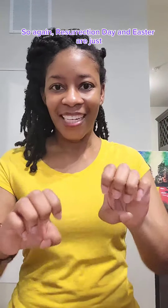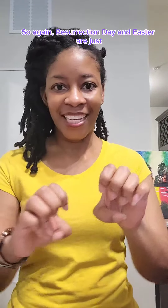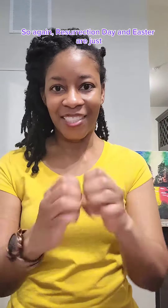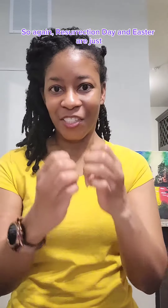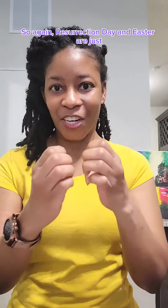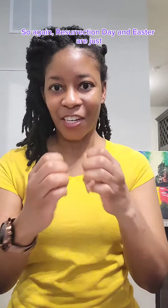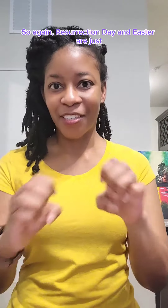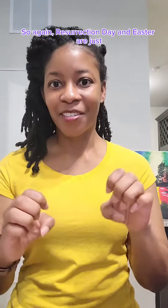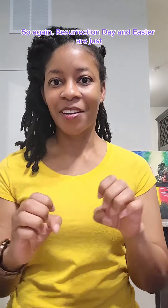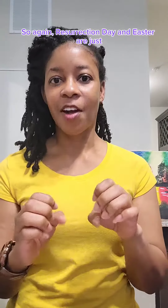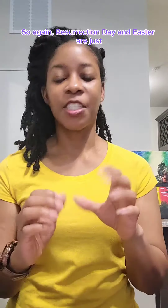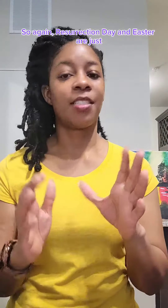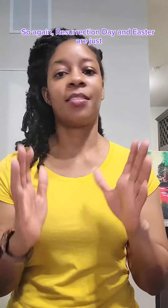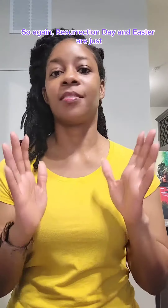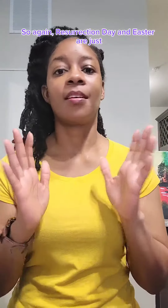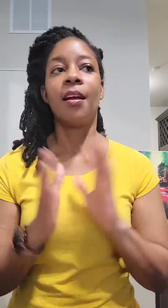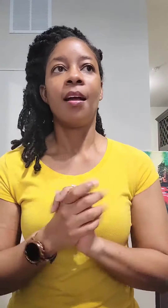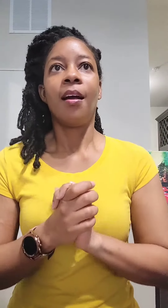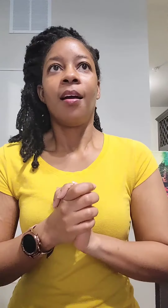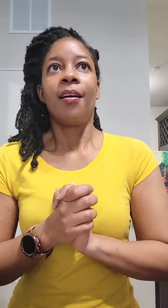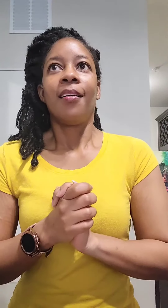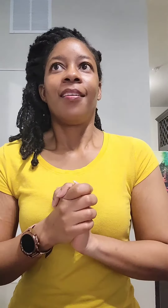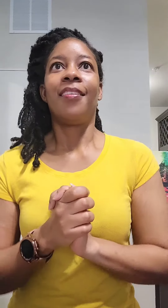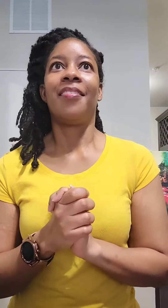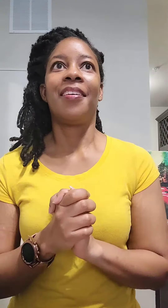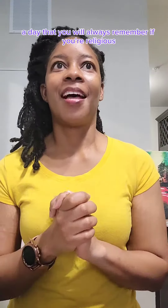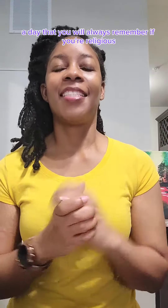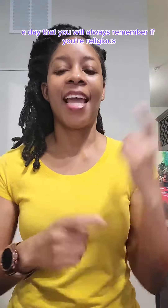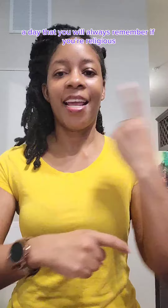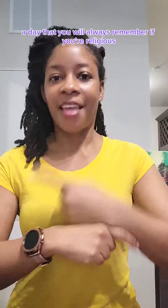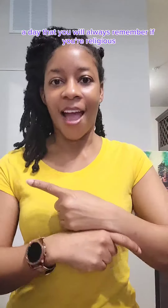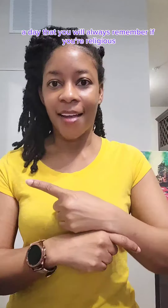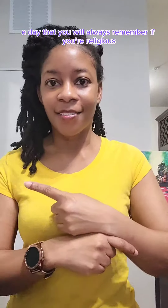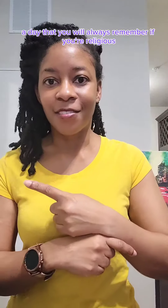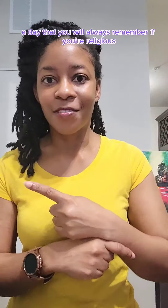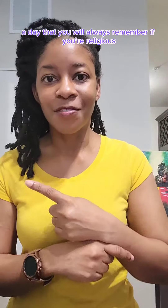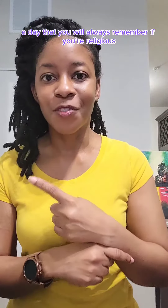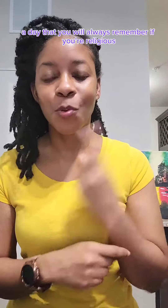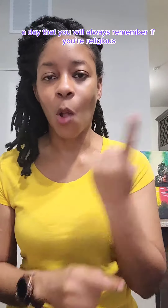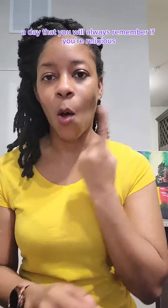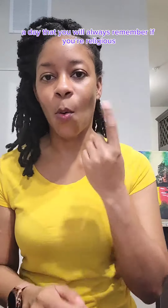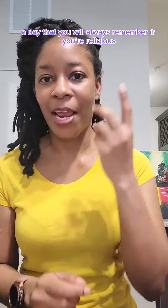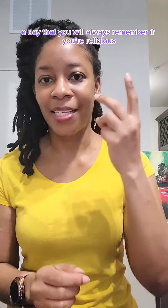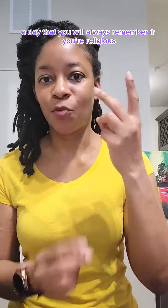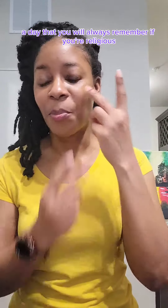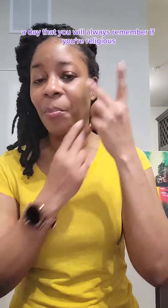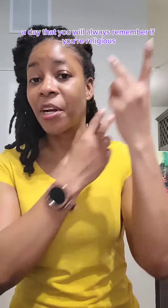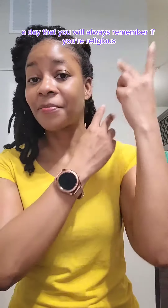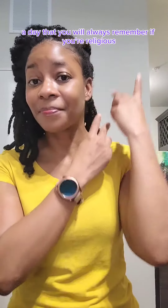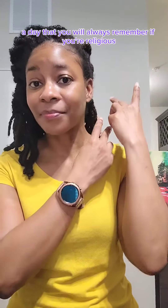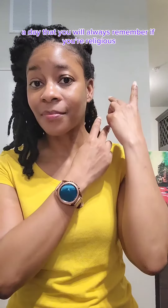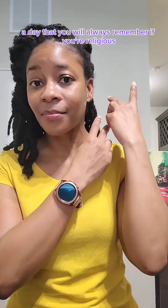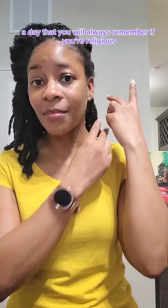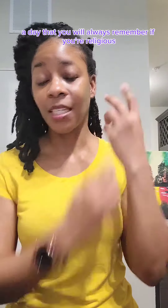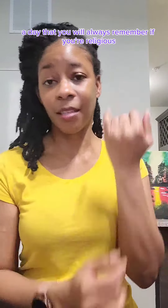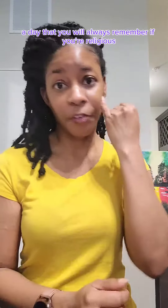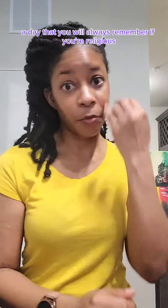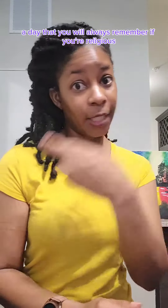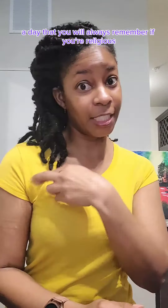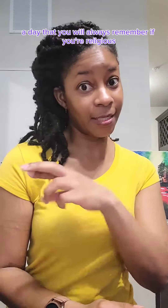Easter are just a day that you will always remember if you're religious.